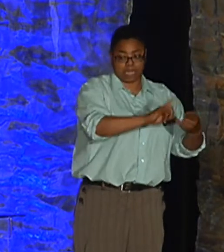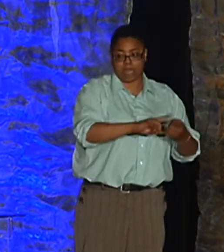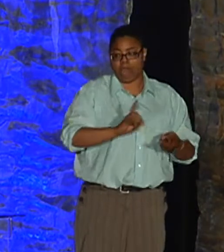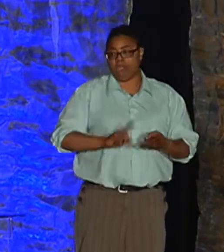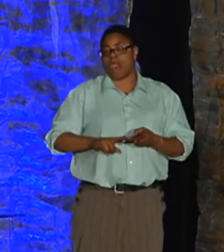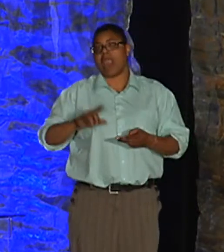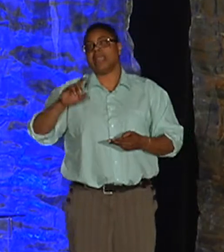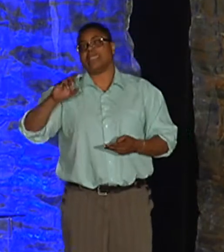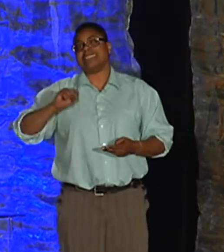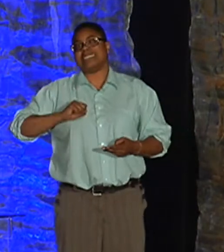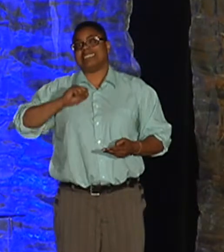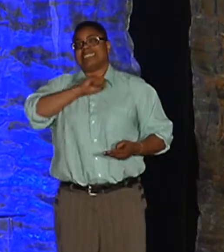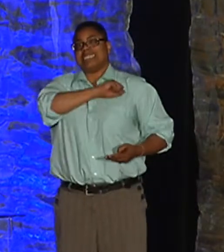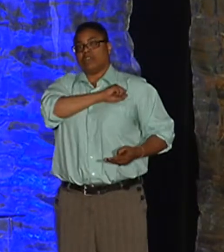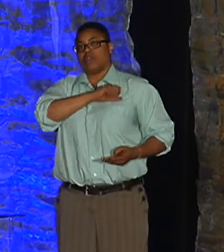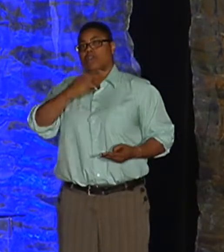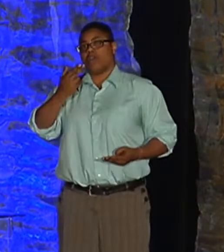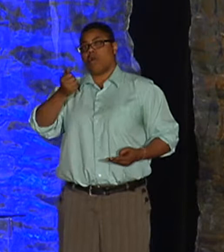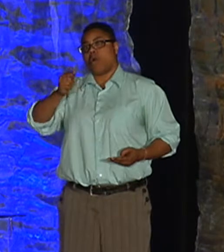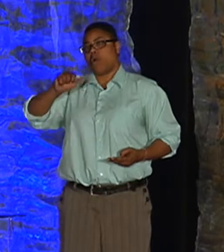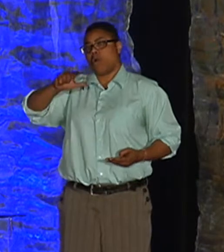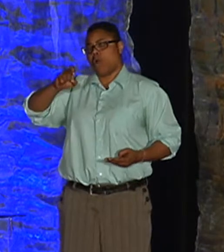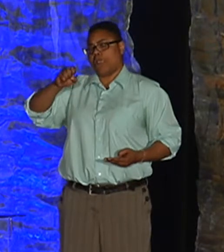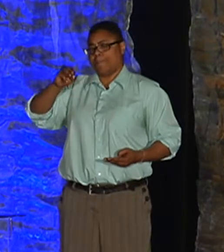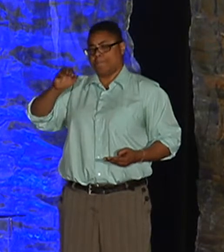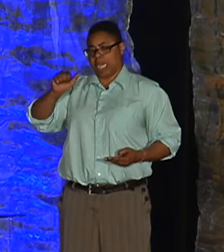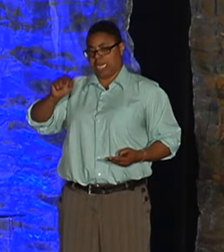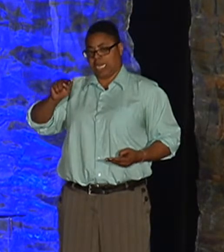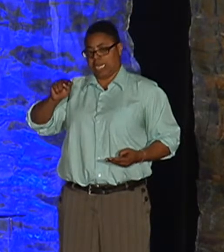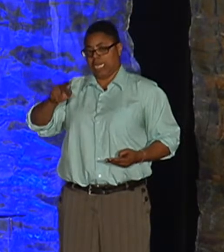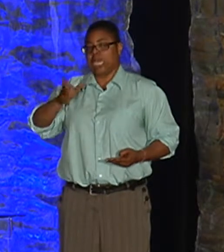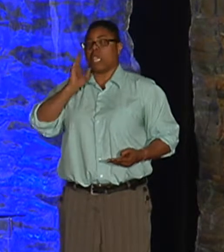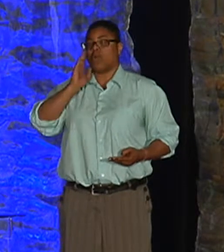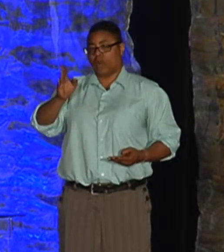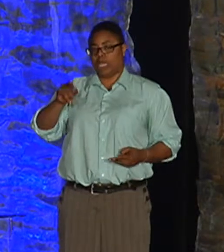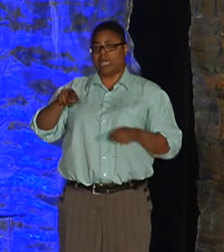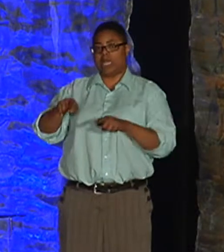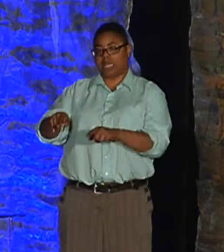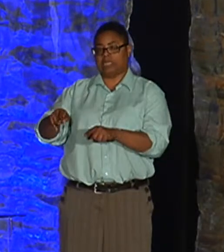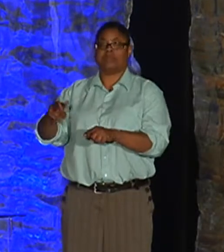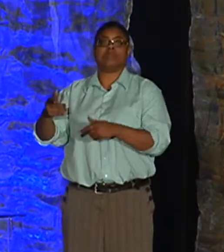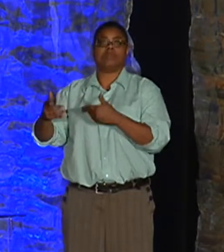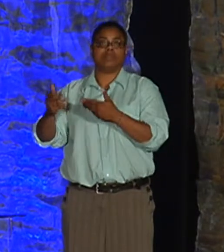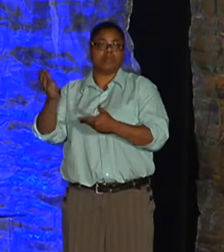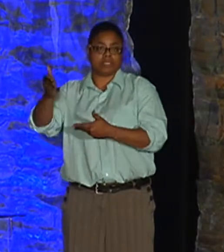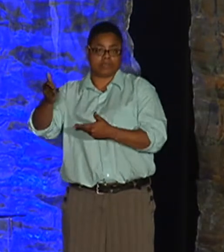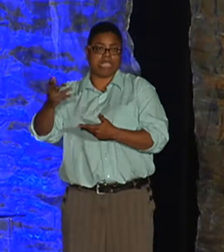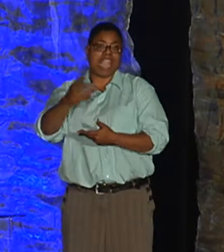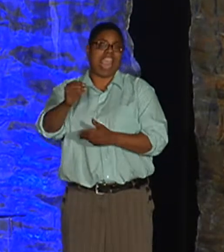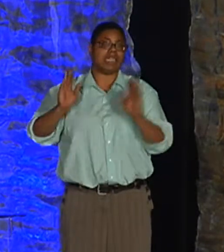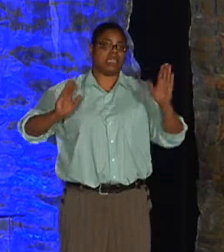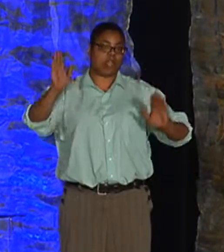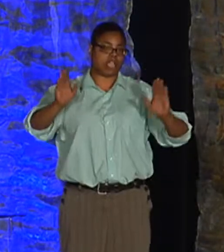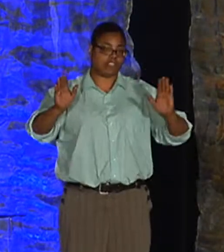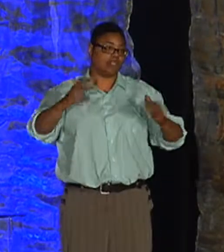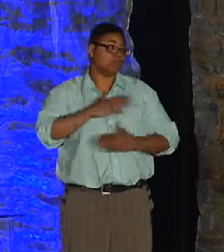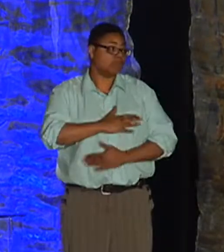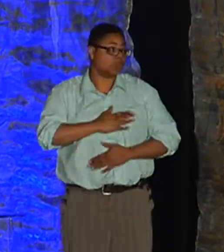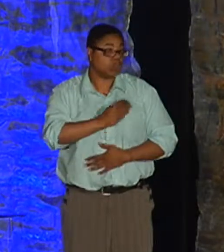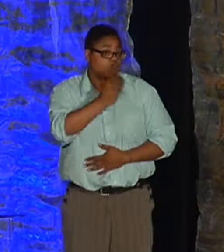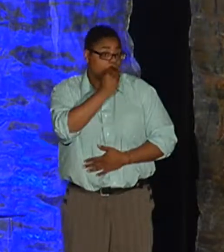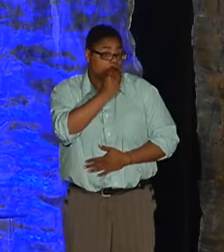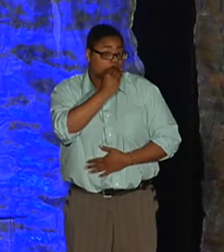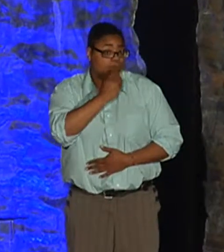Hoylman, and what I am certain will be an incredibly lively auction. So see you all in a bit. Enjoy your dinner. Thank you.